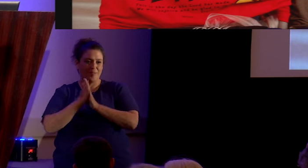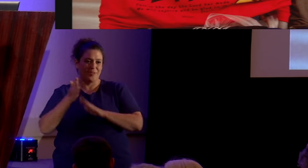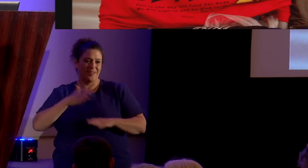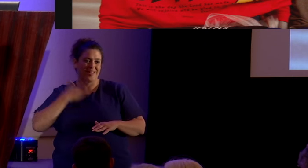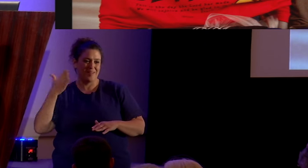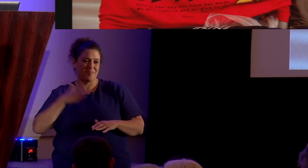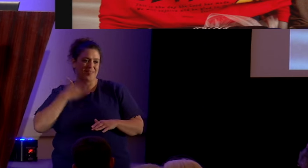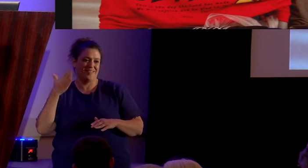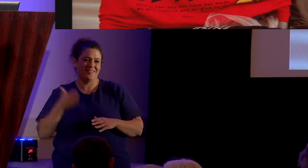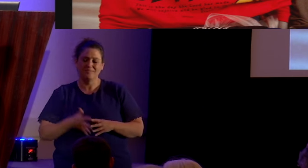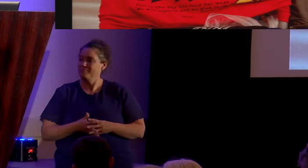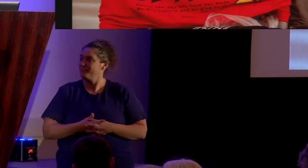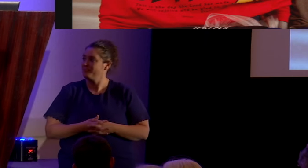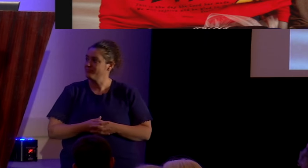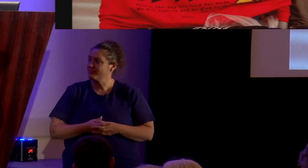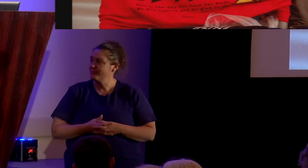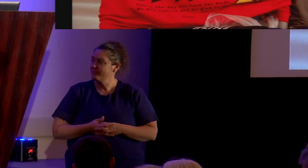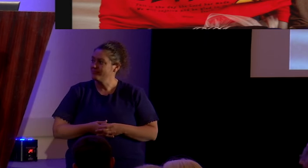happy.